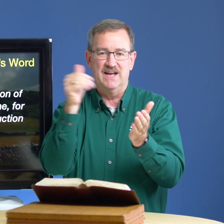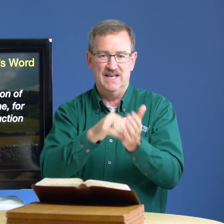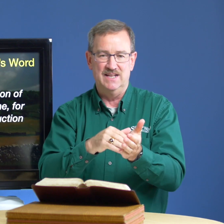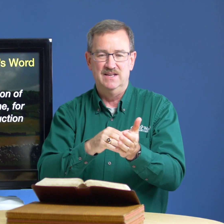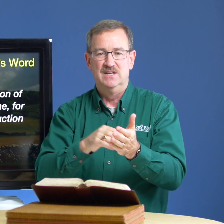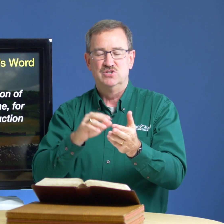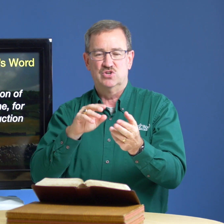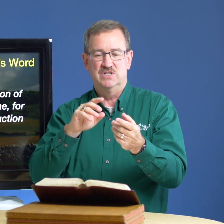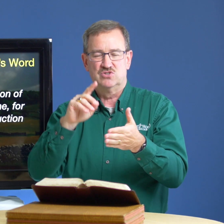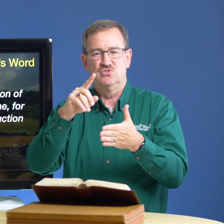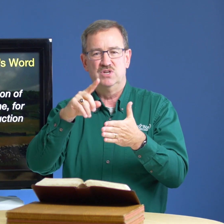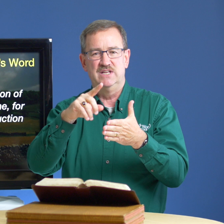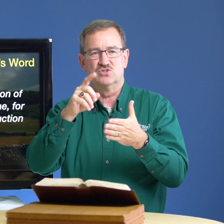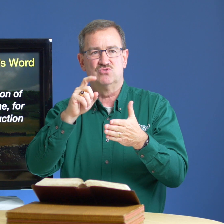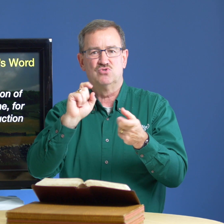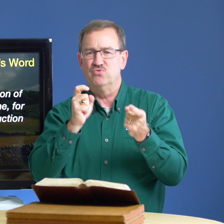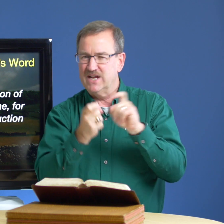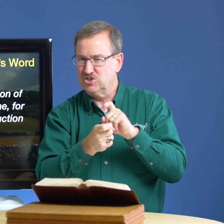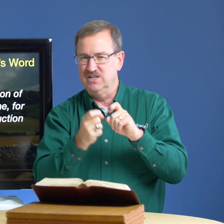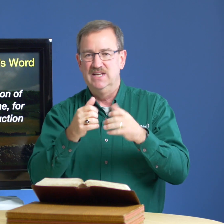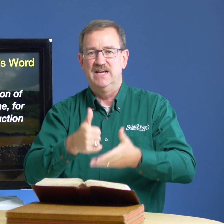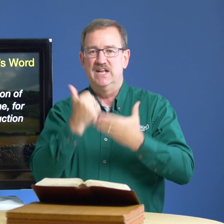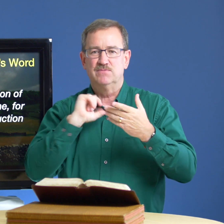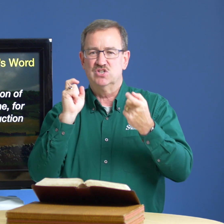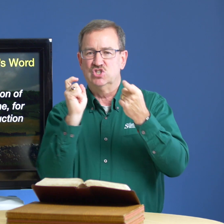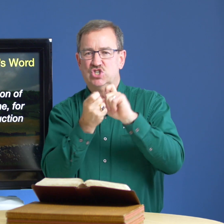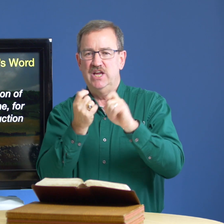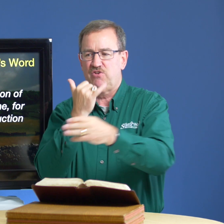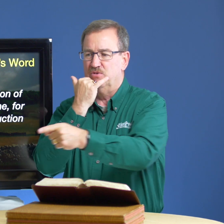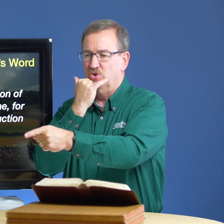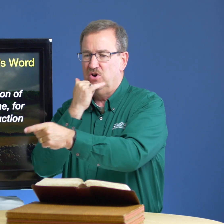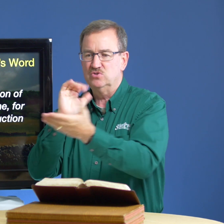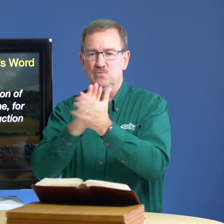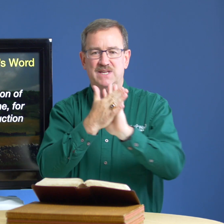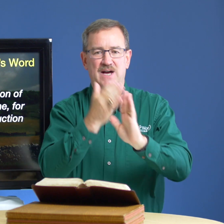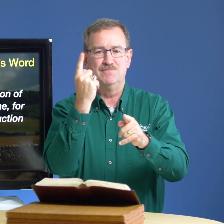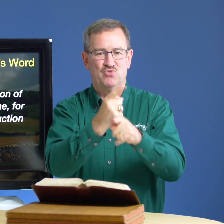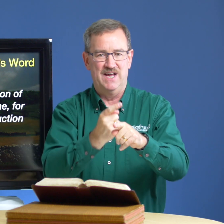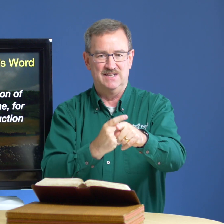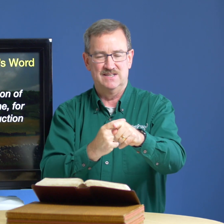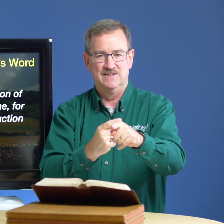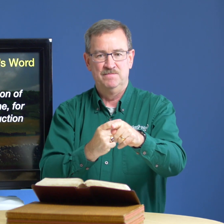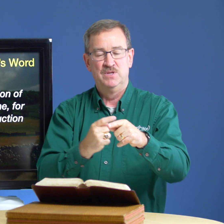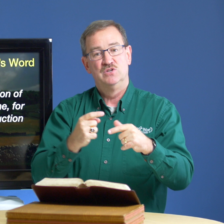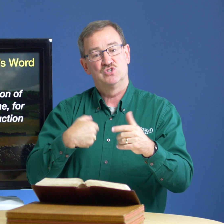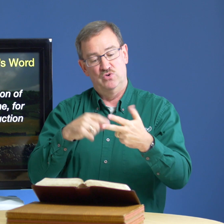again so it's it's correction it helps us to change from wrong to become right so